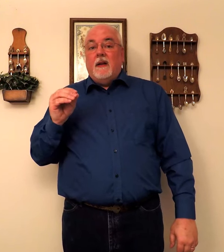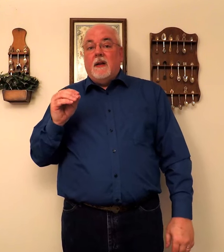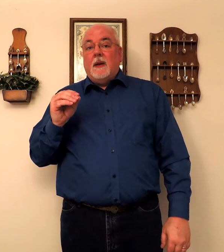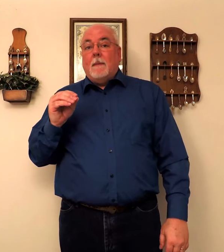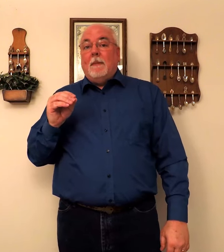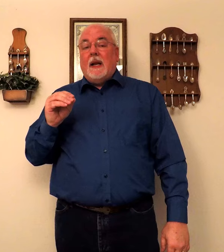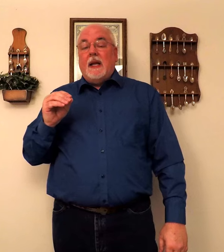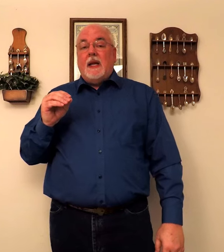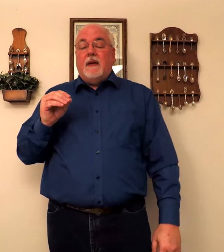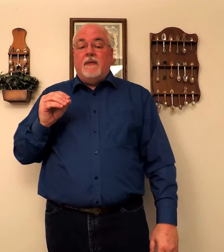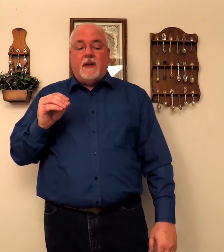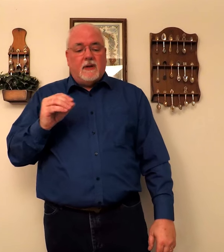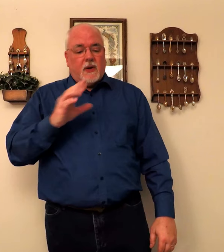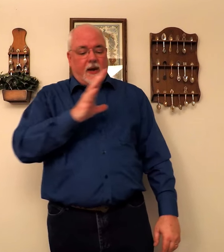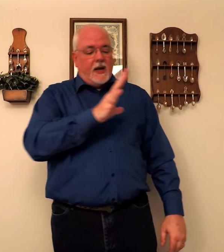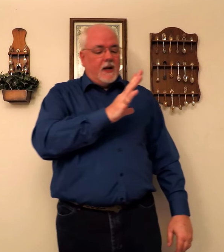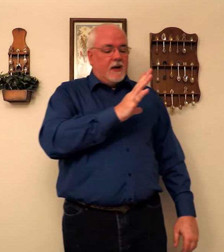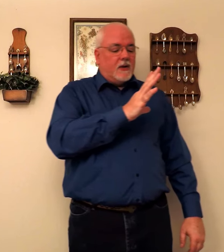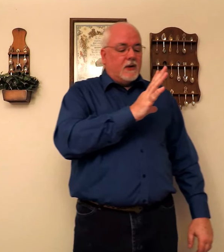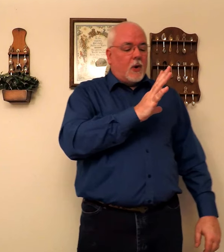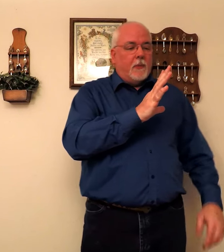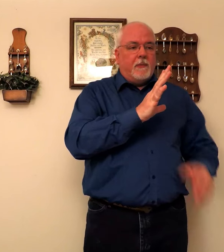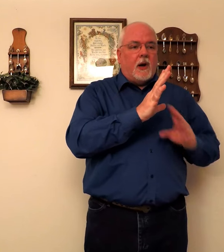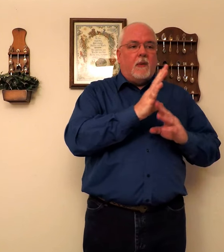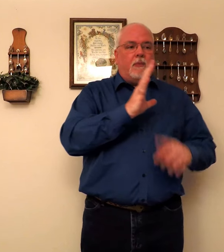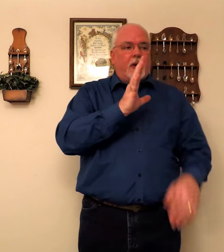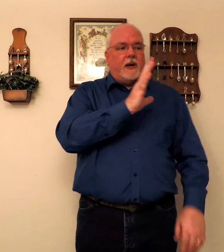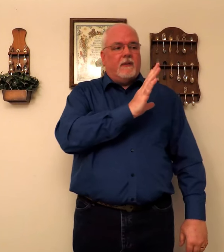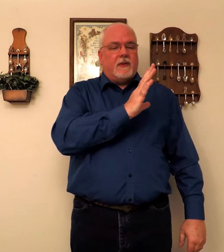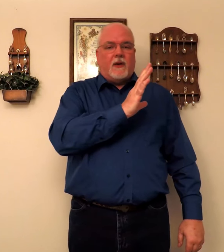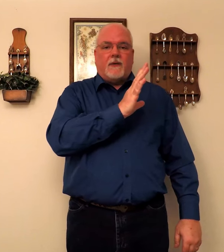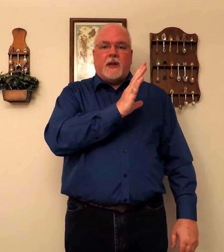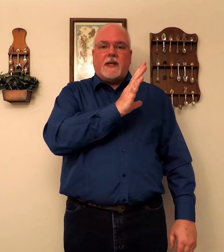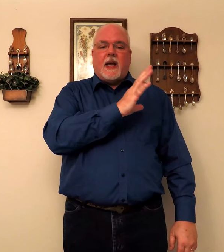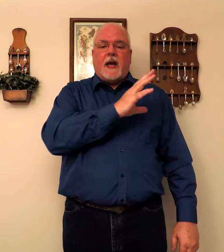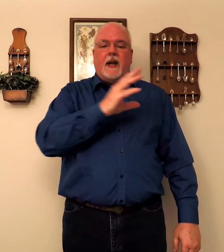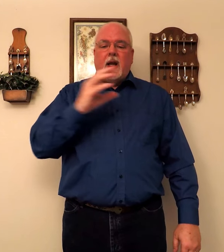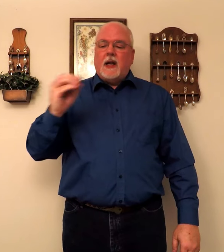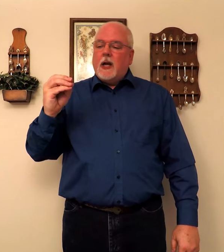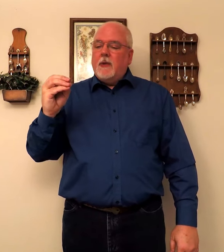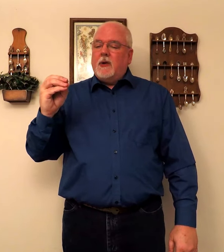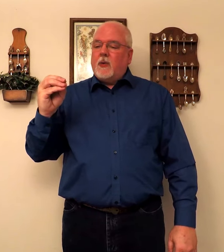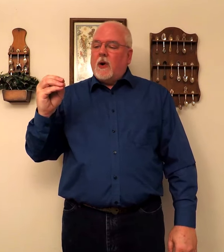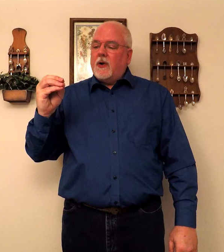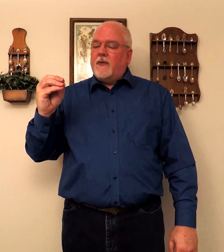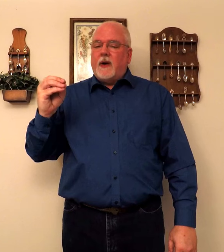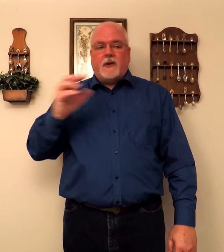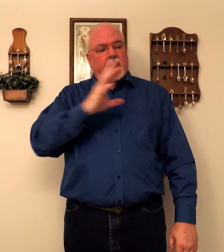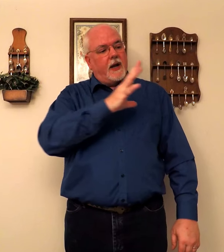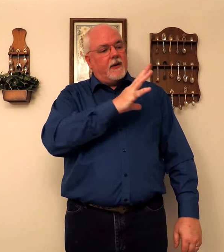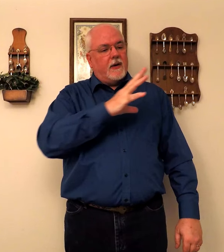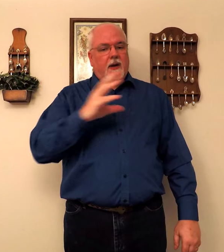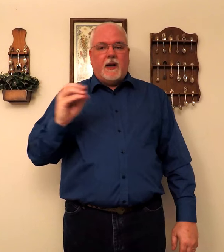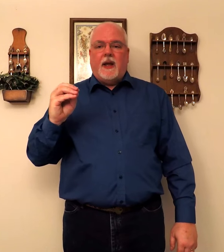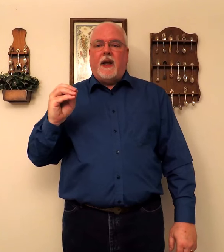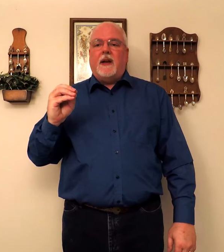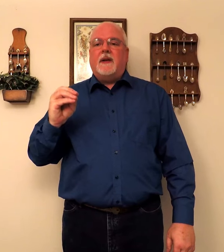And believe. So, and is an open palm pointed to the side, coming to where all your fingers are together. And